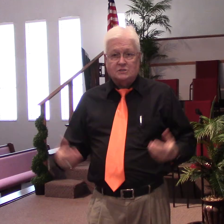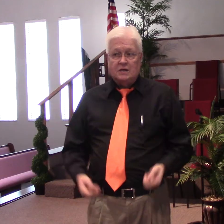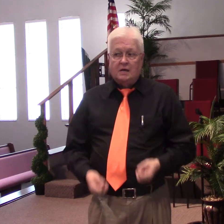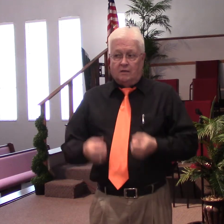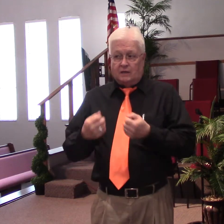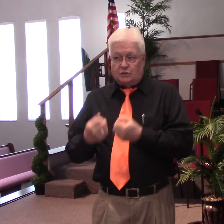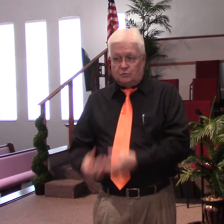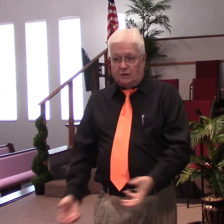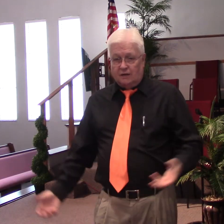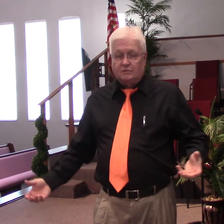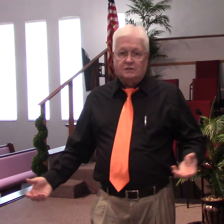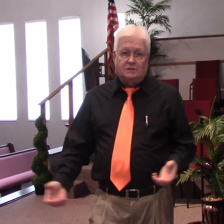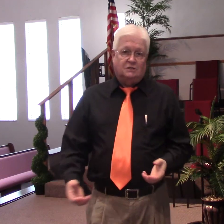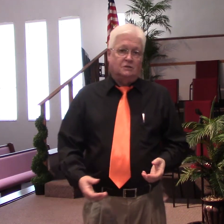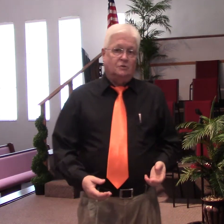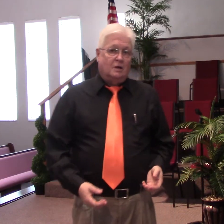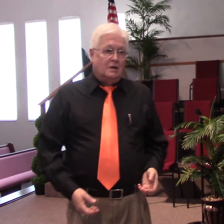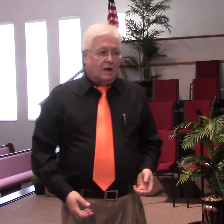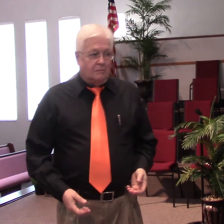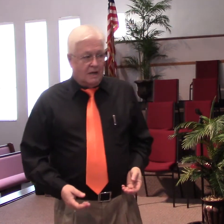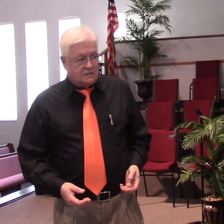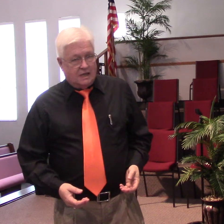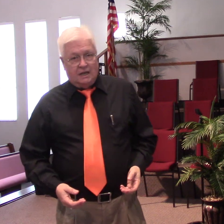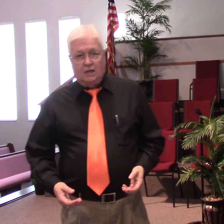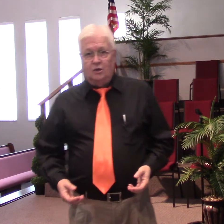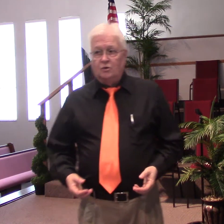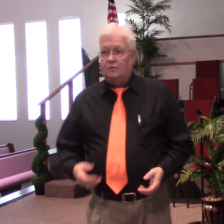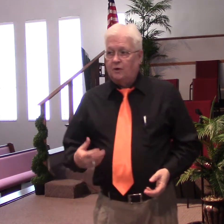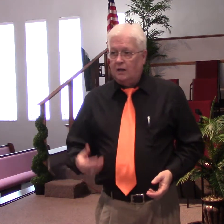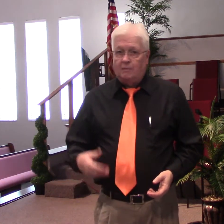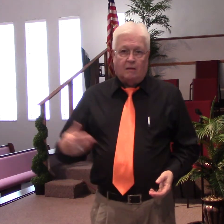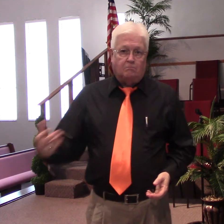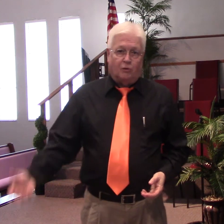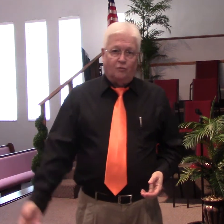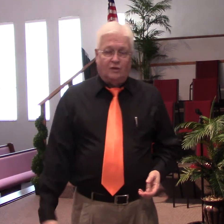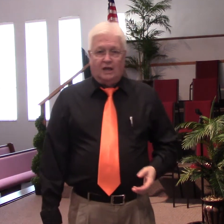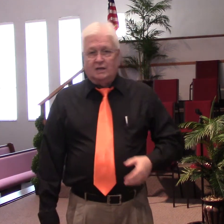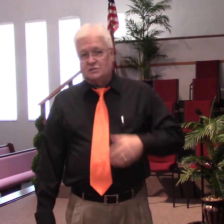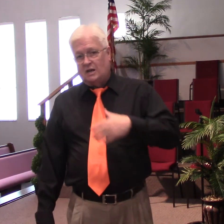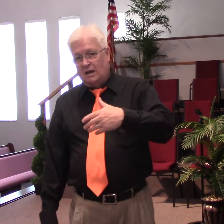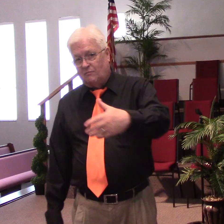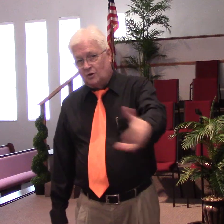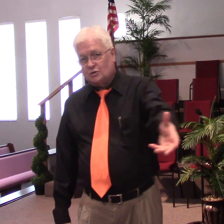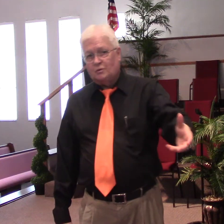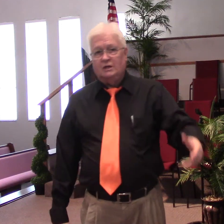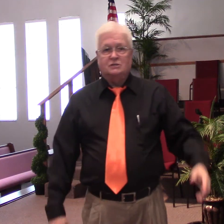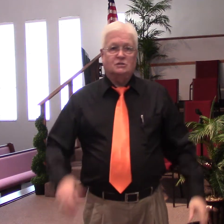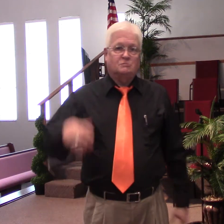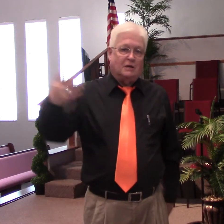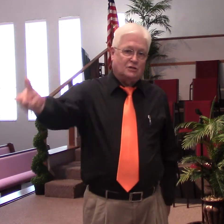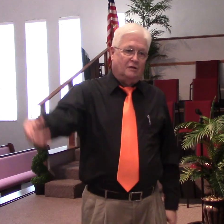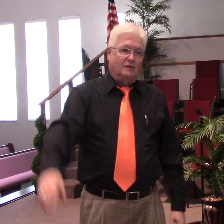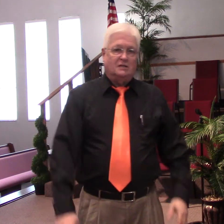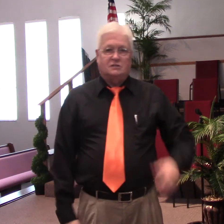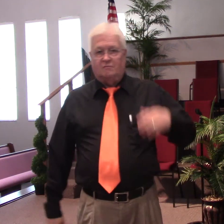that you were gifted to do. I'm not telling you to forget about birthdays and anniversaries and special events and